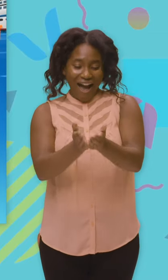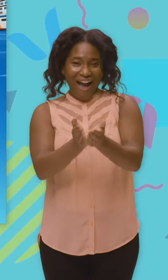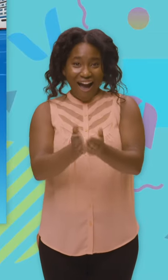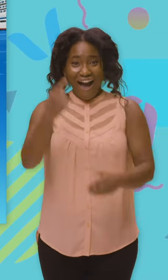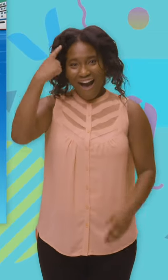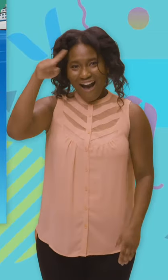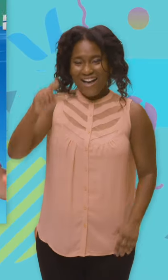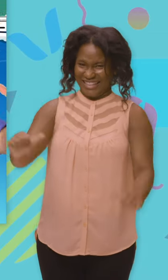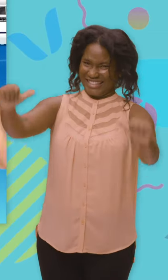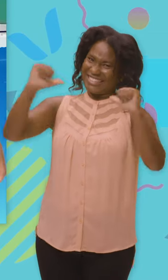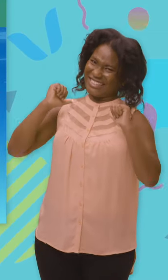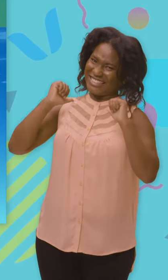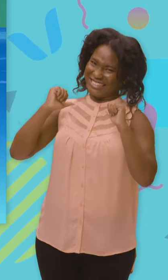boats are for me.